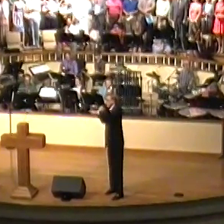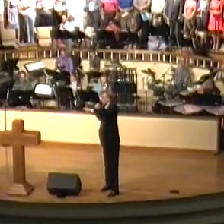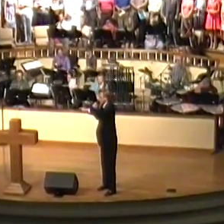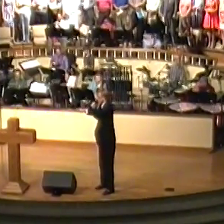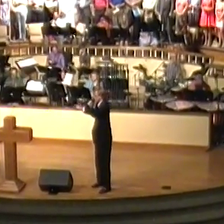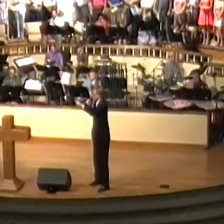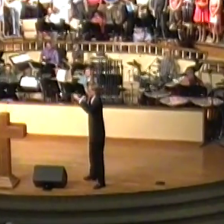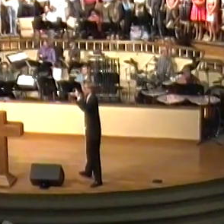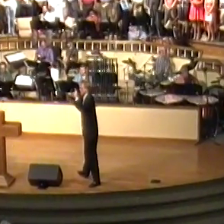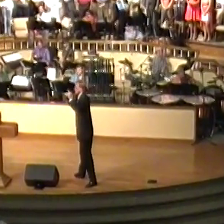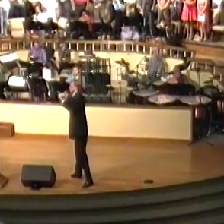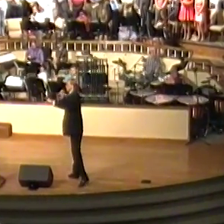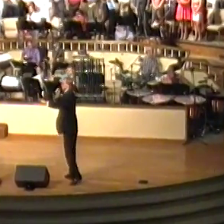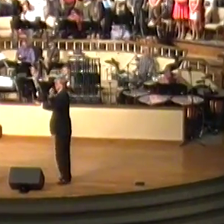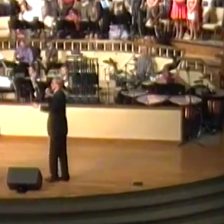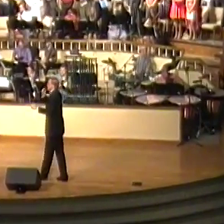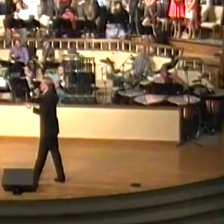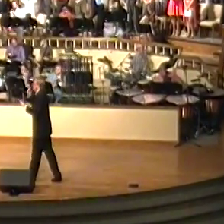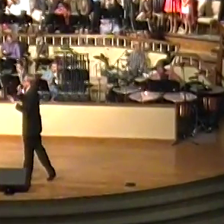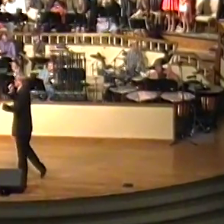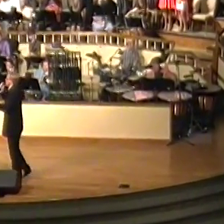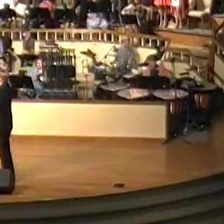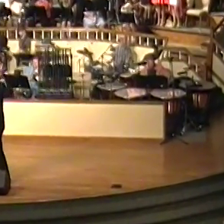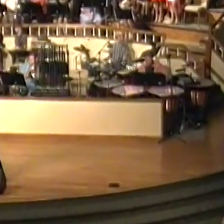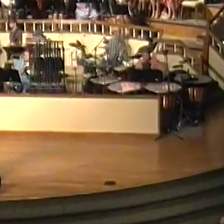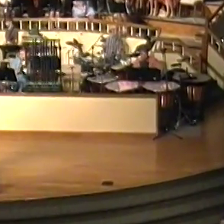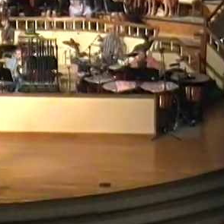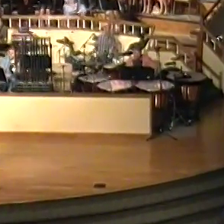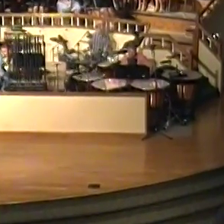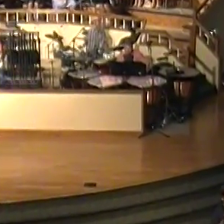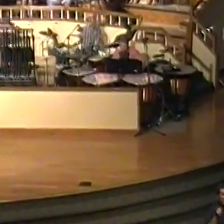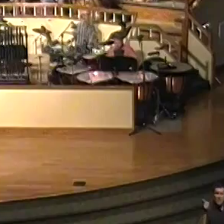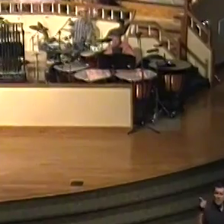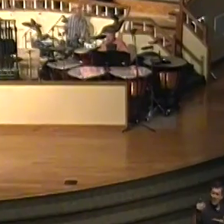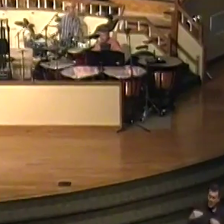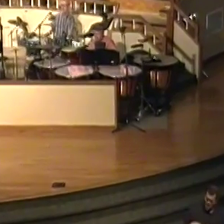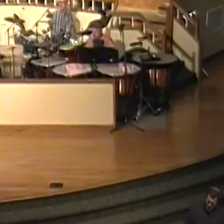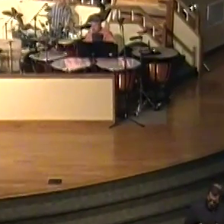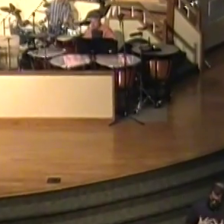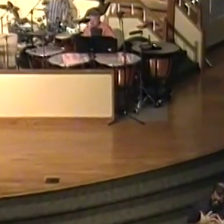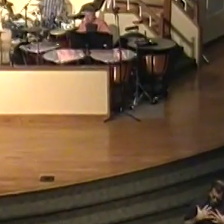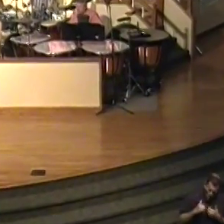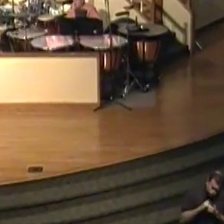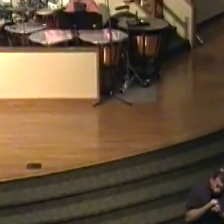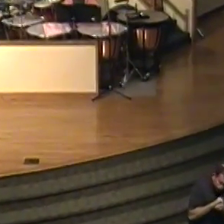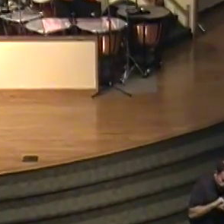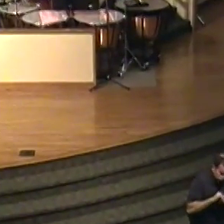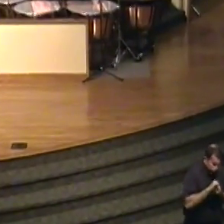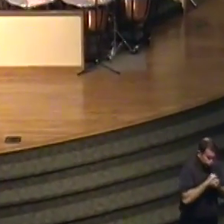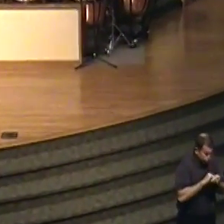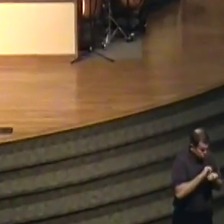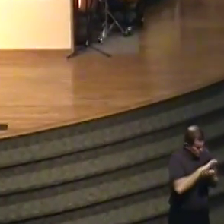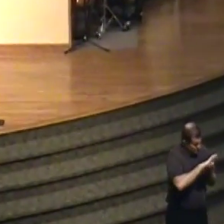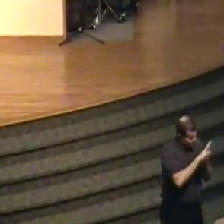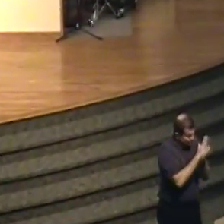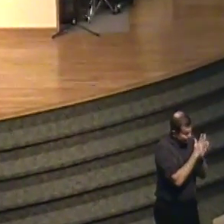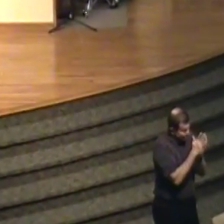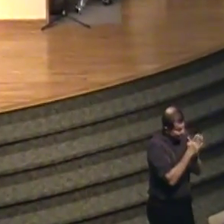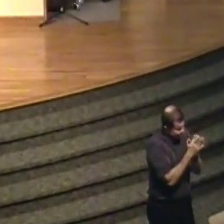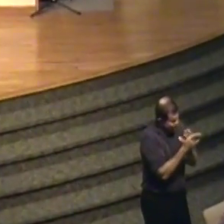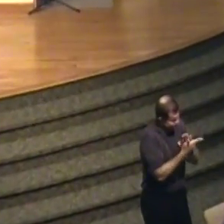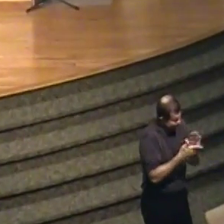love of Jesus. It washes. It washes